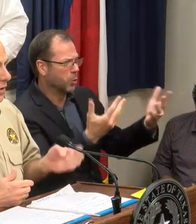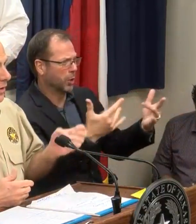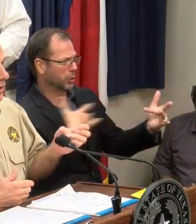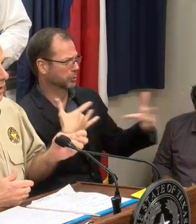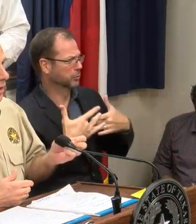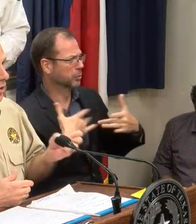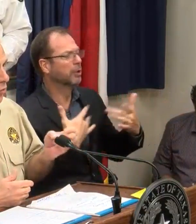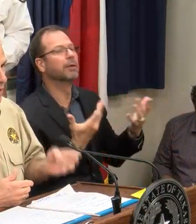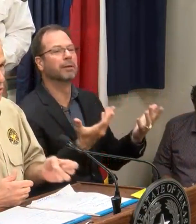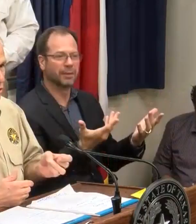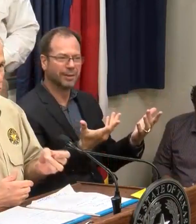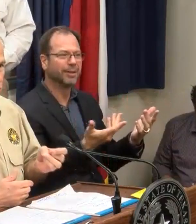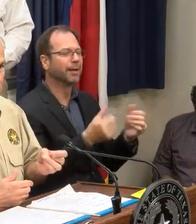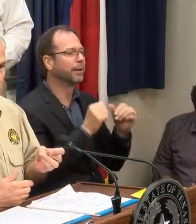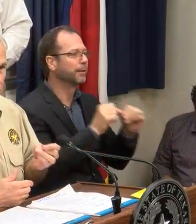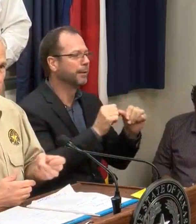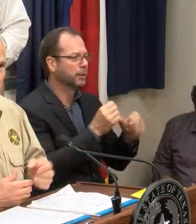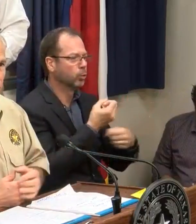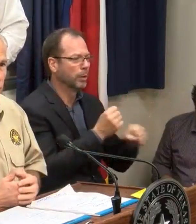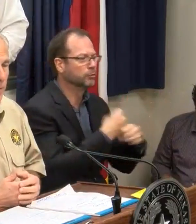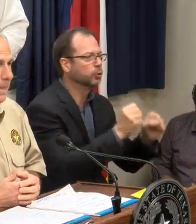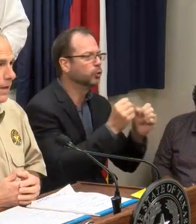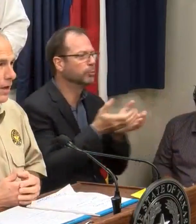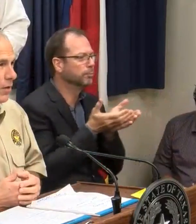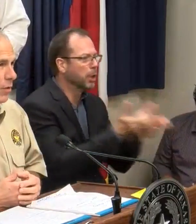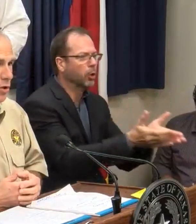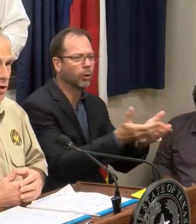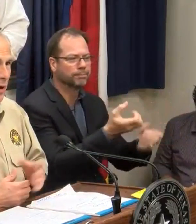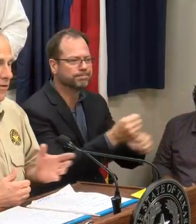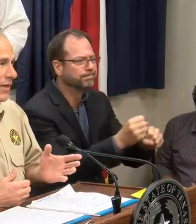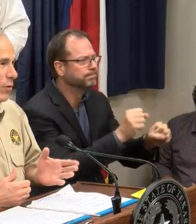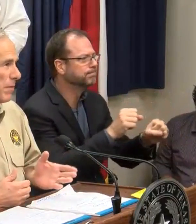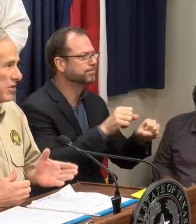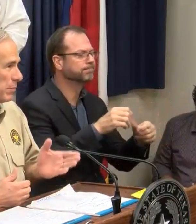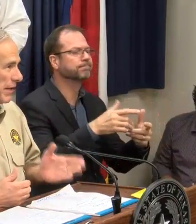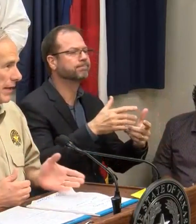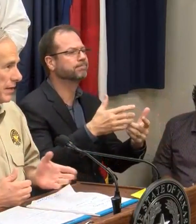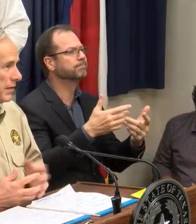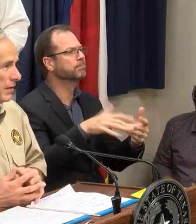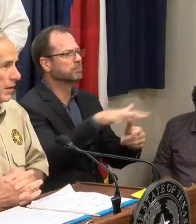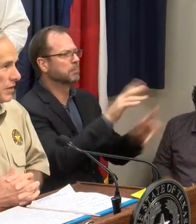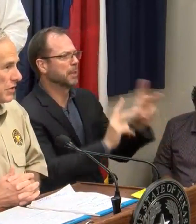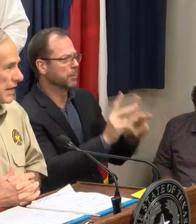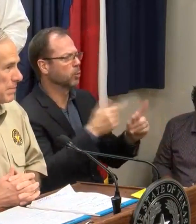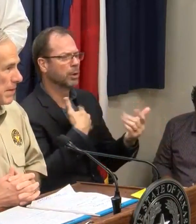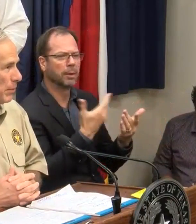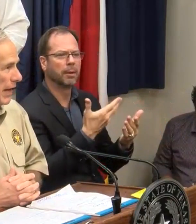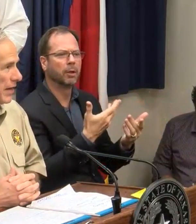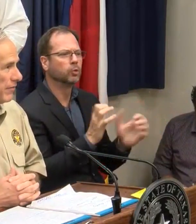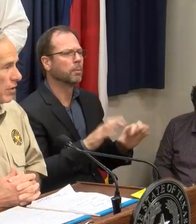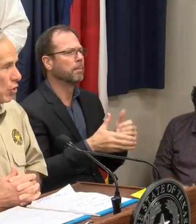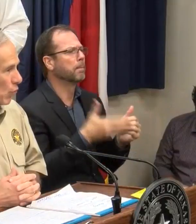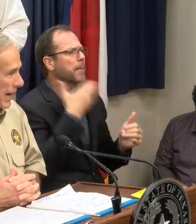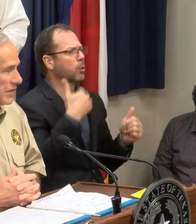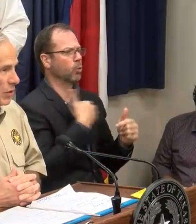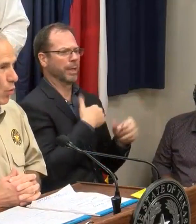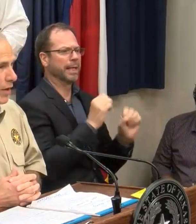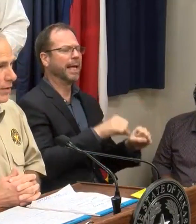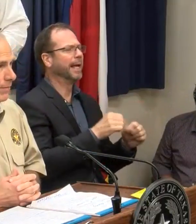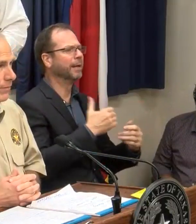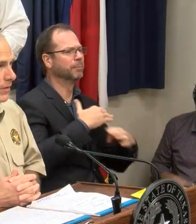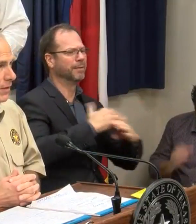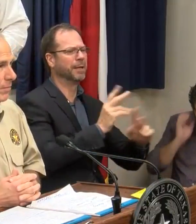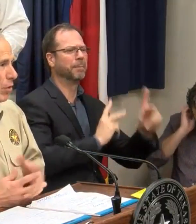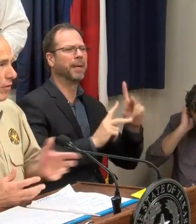ongoing rescue and recovery. We want to do everything we possibly can to keep people out of rising